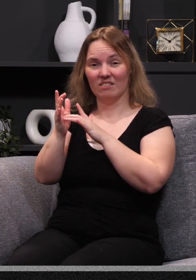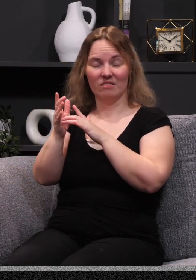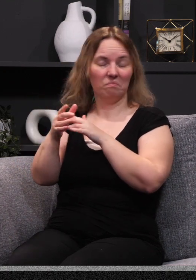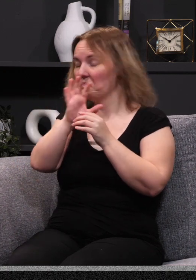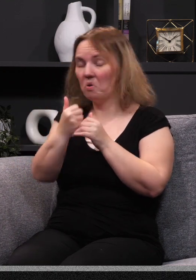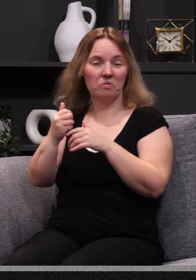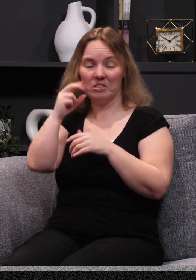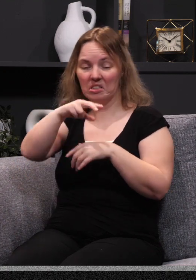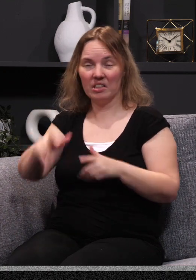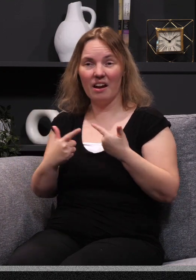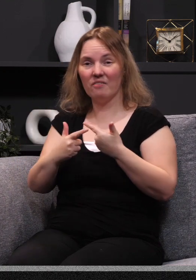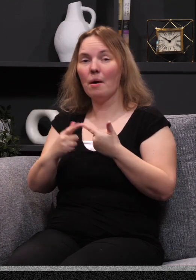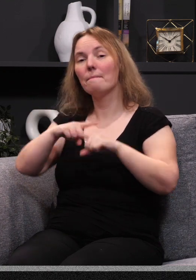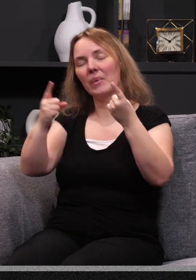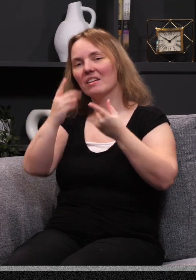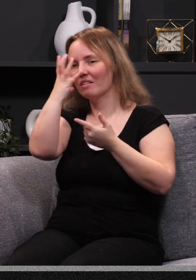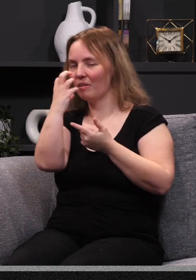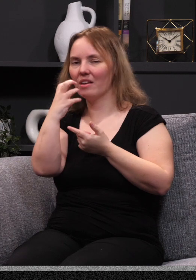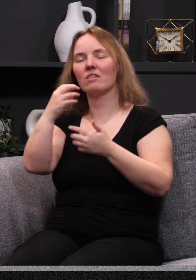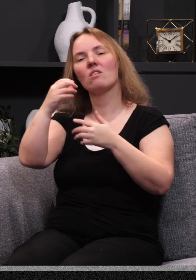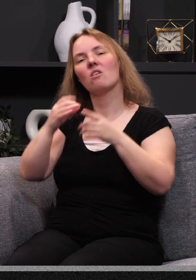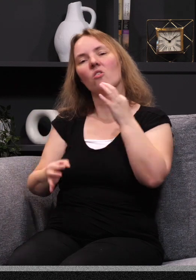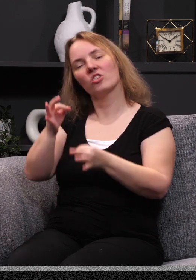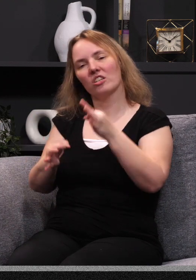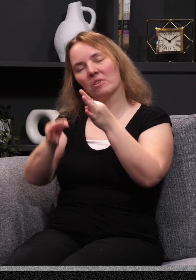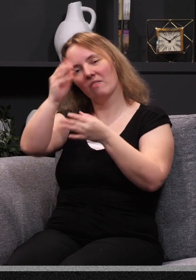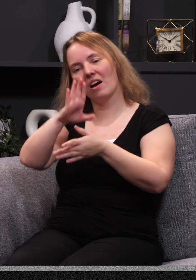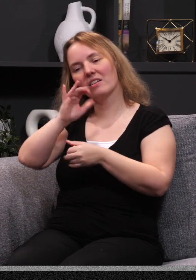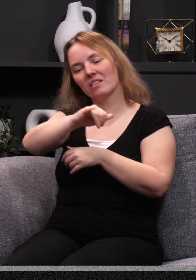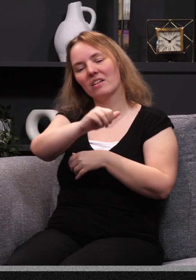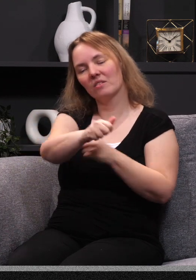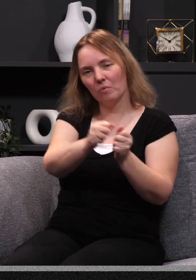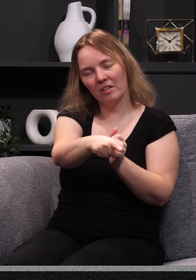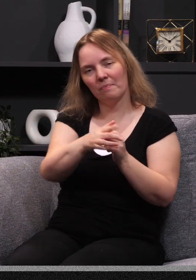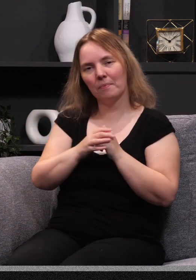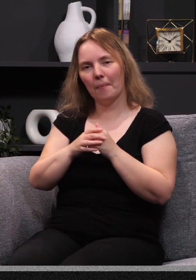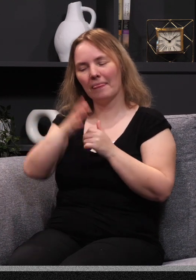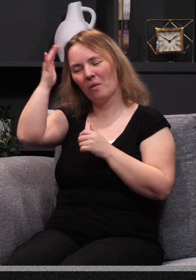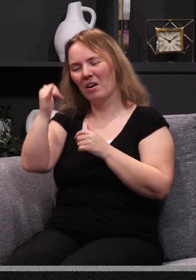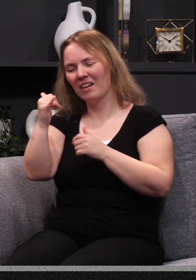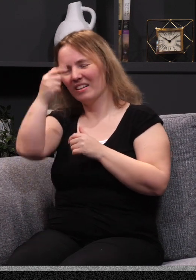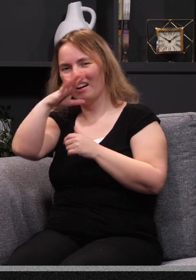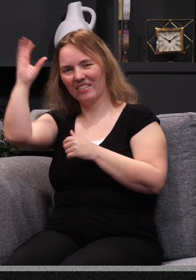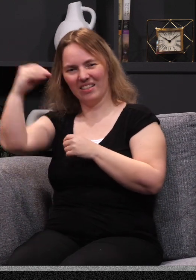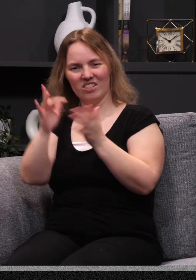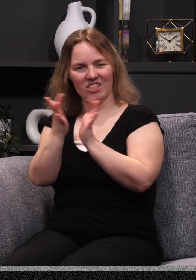me, shall not see life. But the wrath of God or the judgment of God remains on him. Why did God